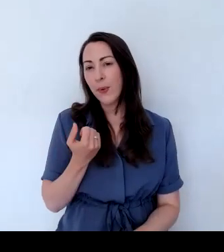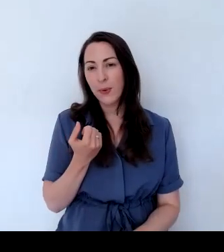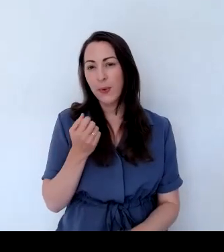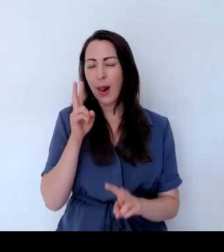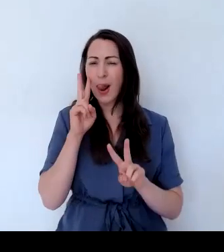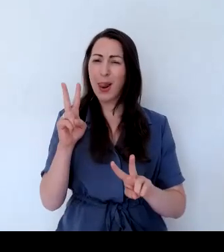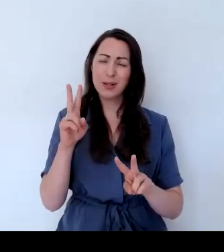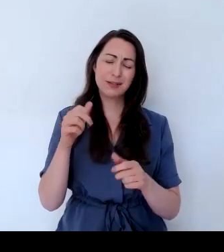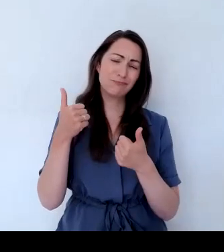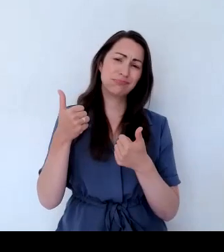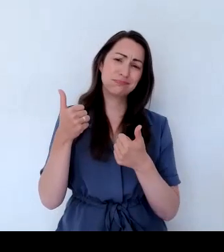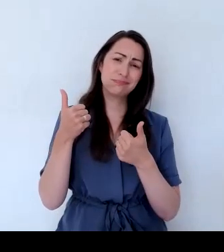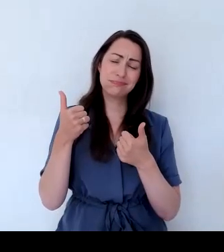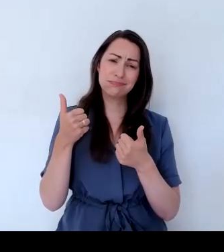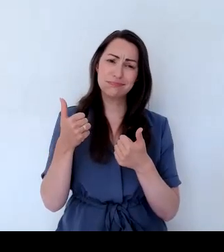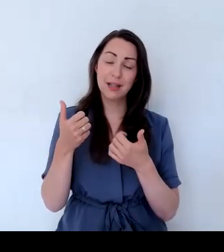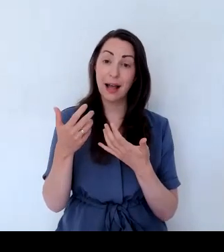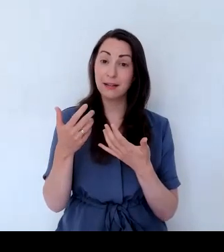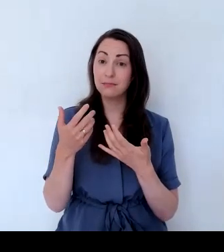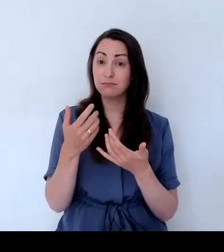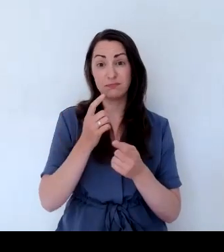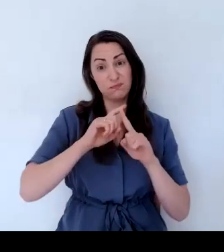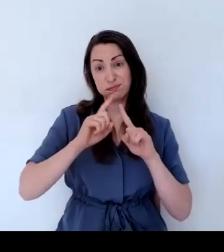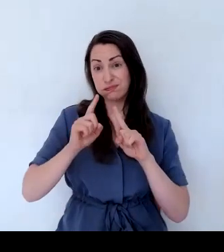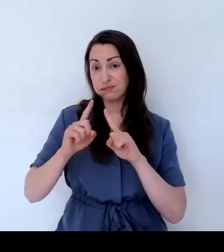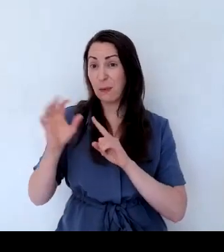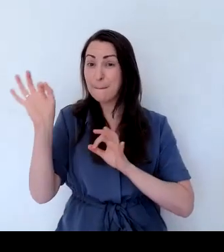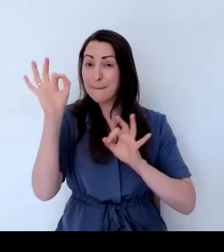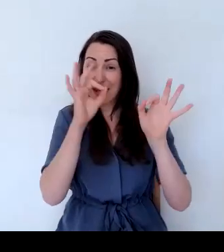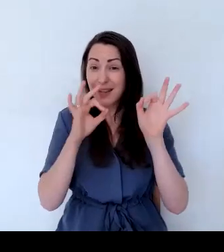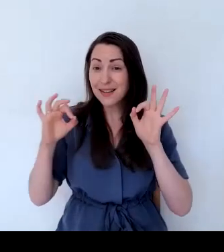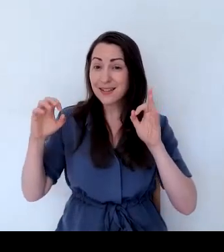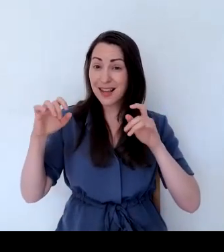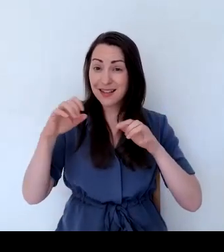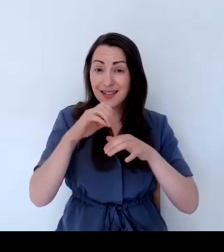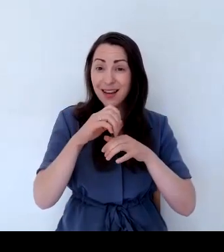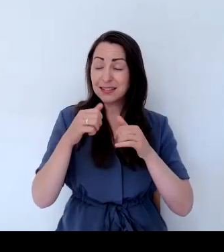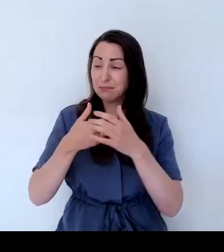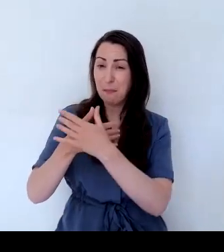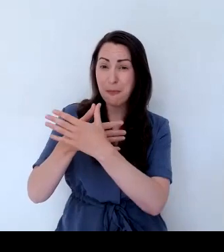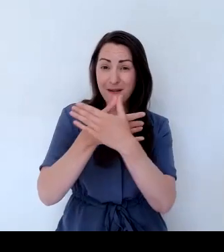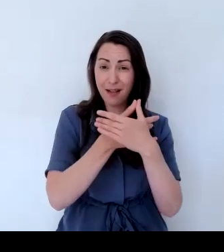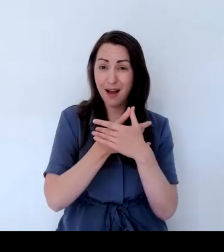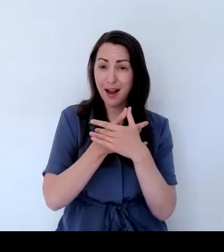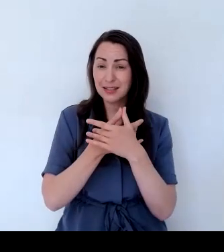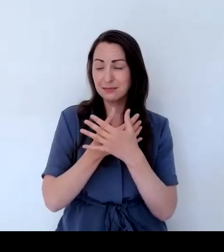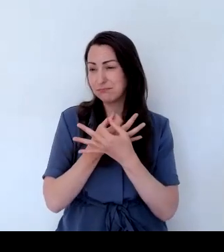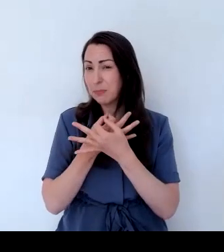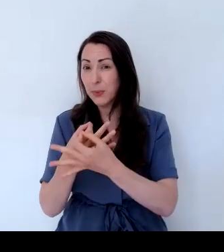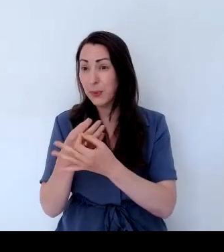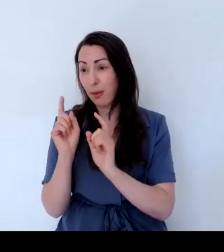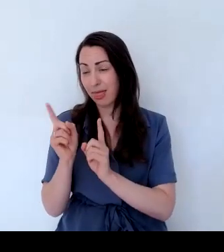does attract a range of pollinators. And throughout this talk, when I talk about pollinators,